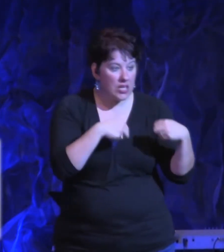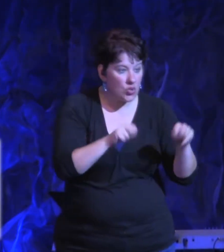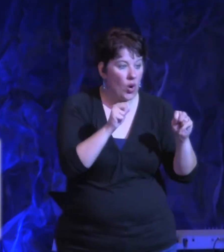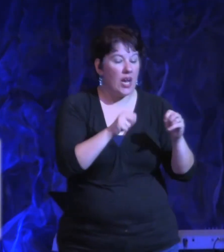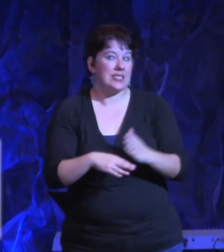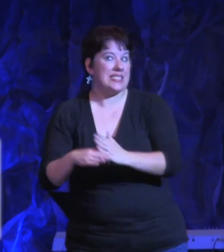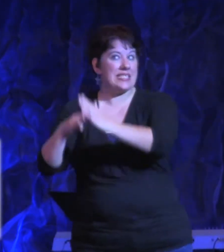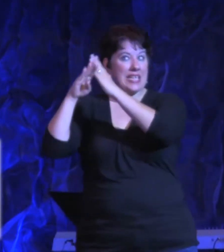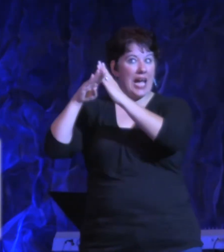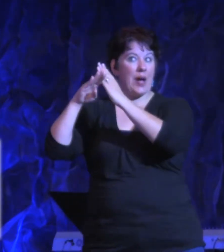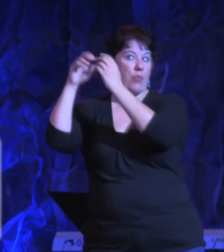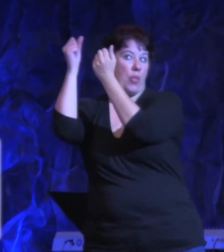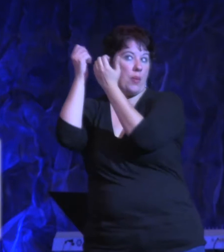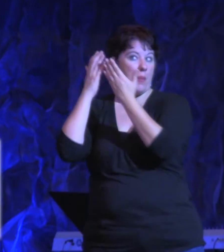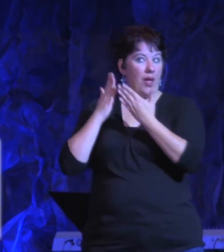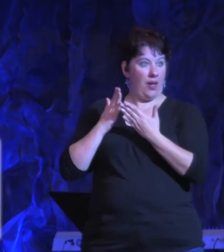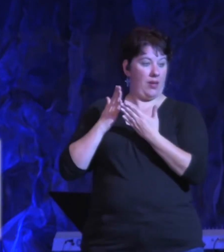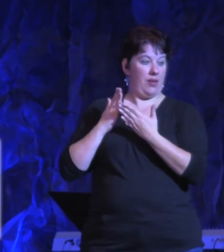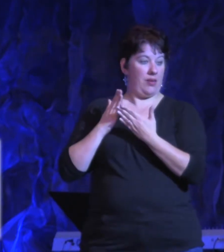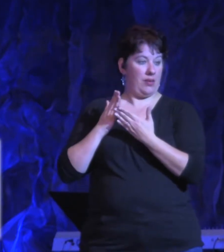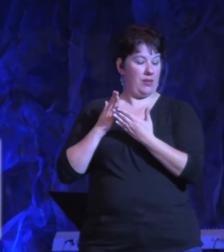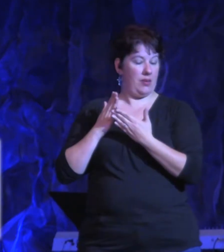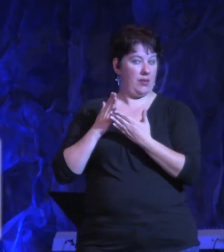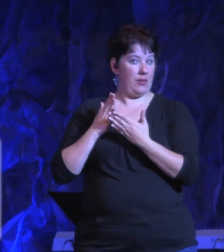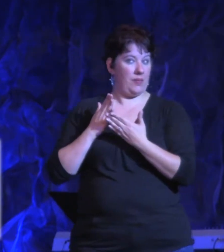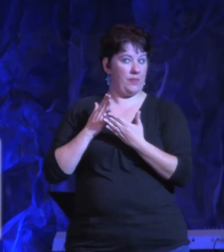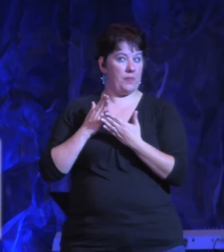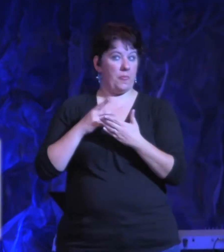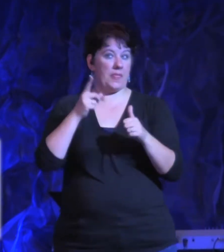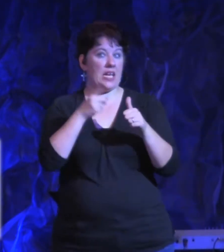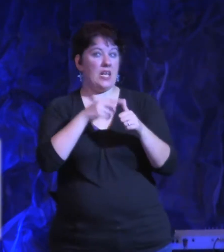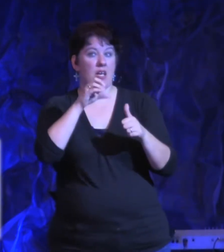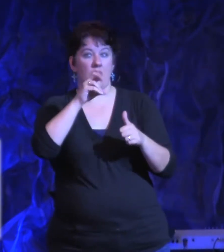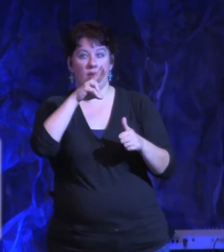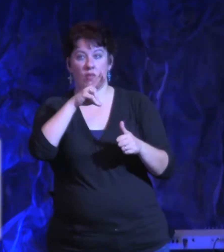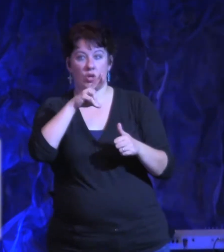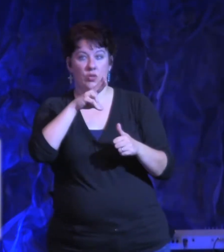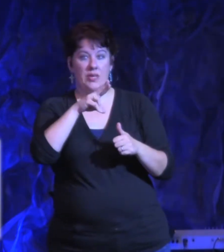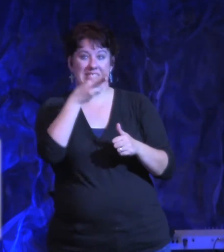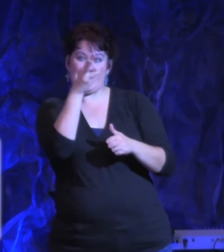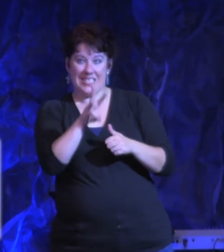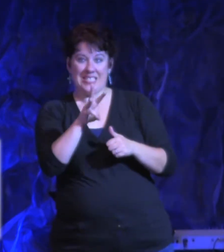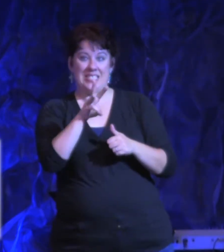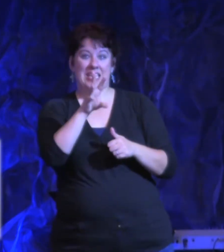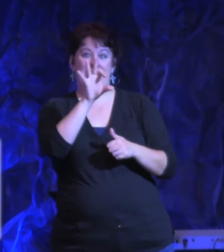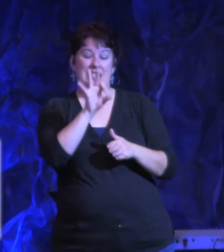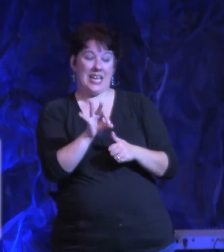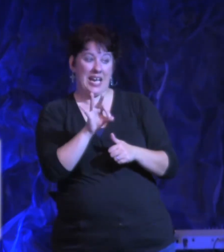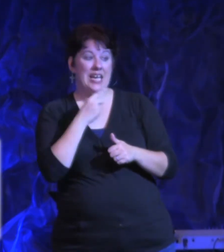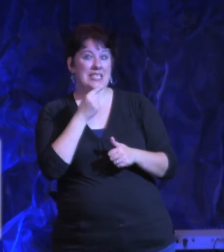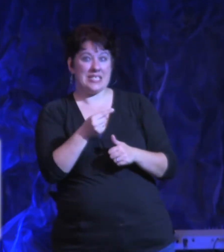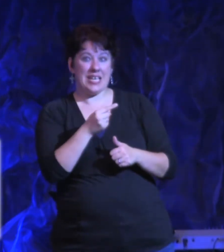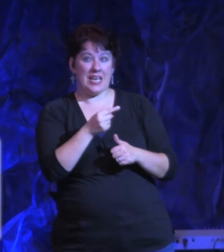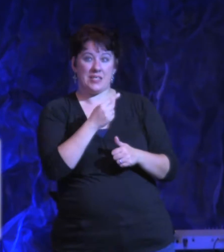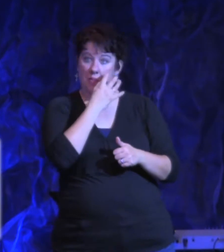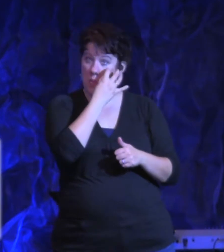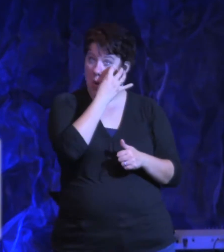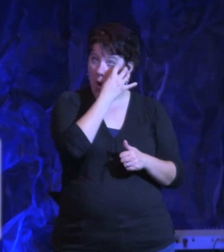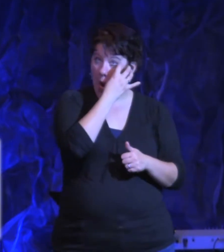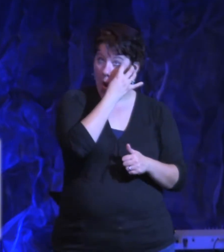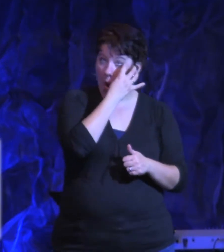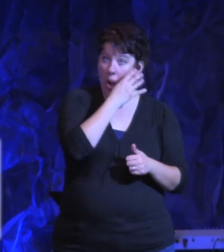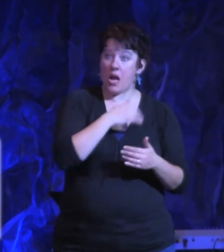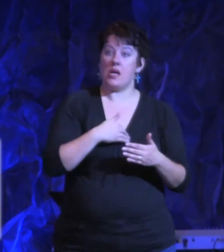life. In 1 Corinthians 69, he says, a wide door for effective work is open to me and there are many adversaries. So we need to remember